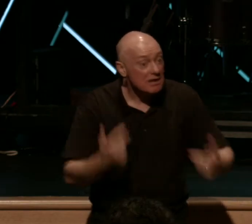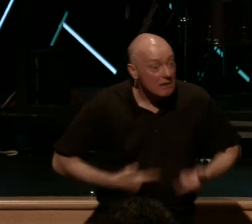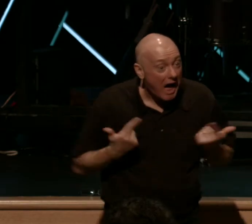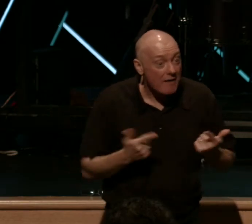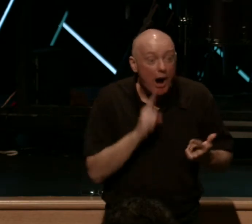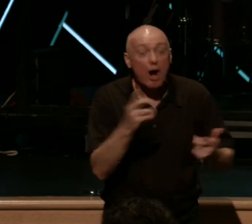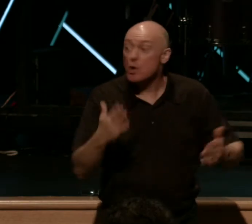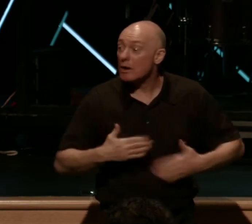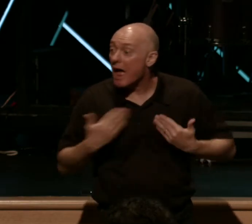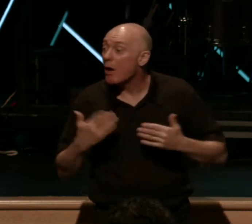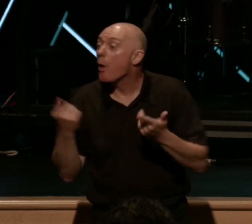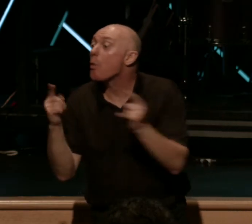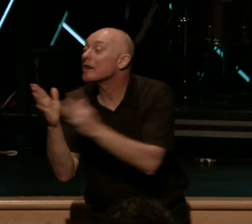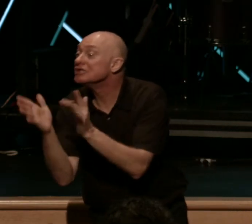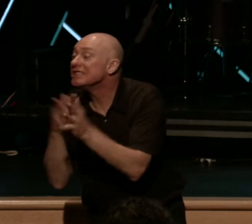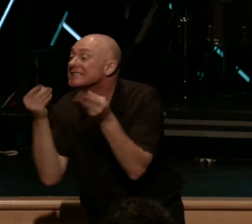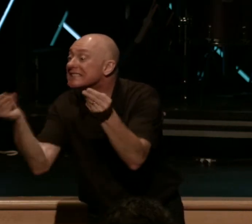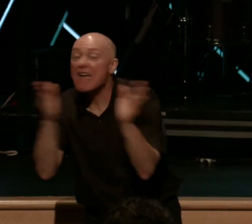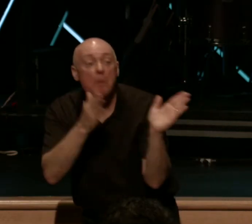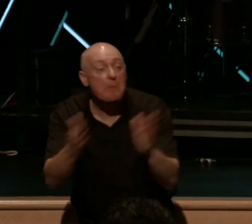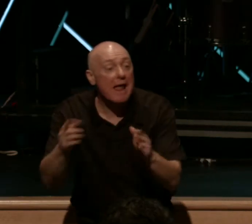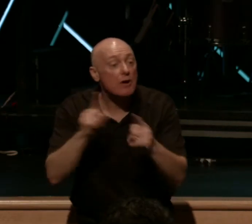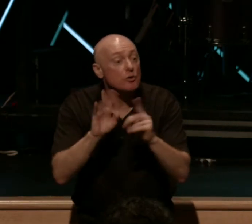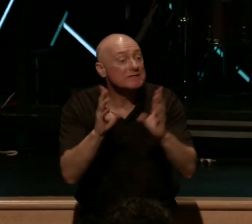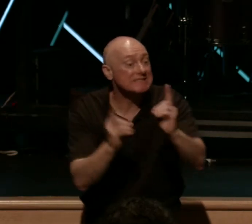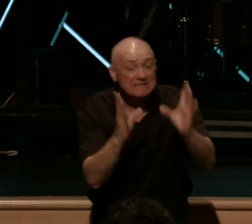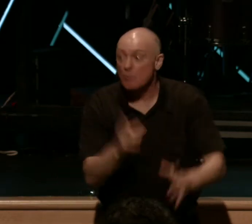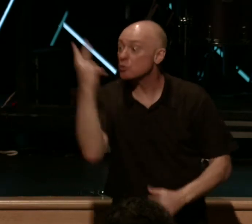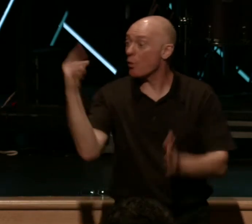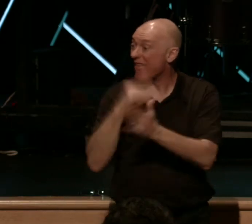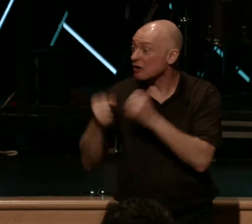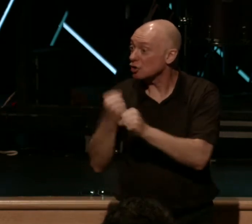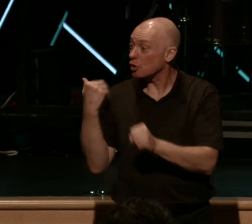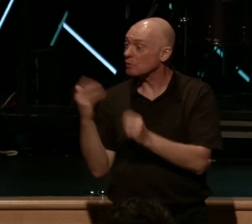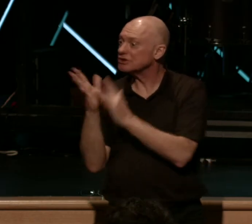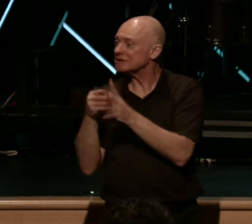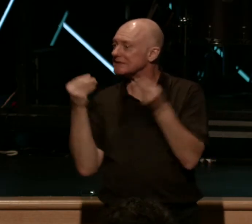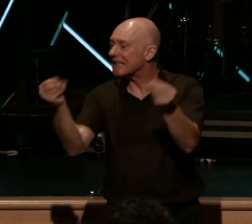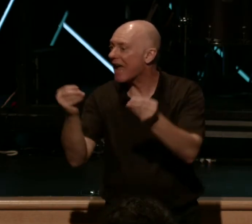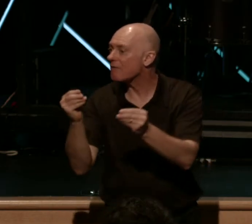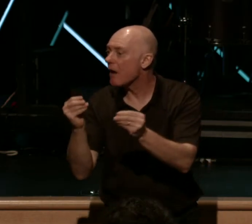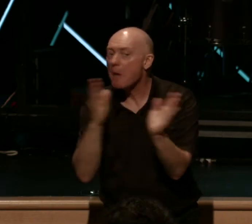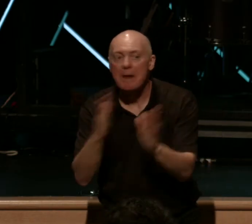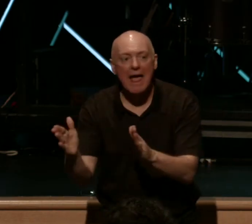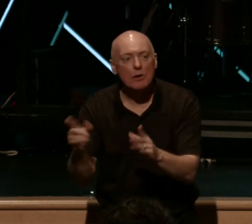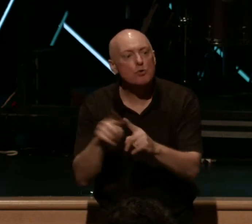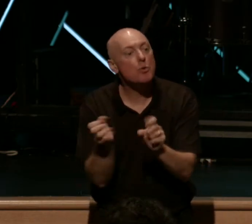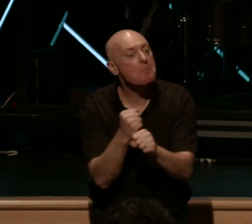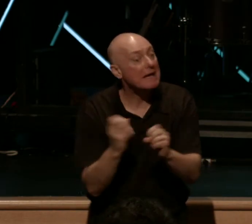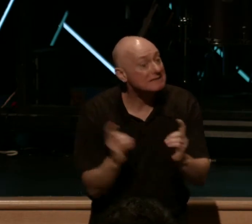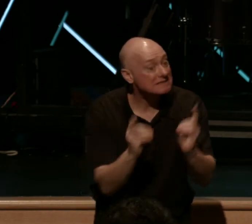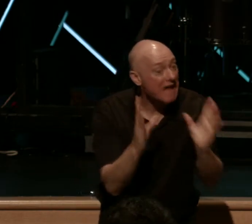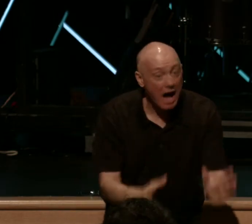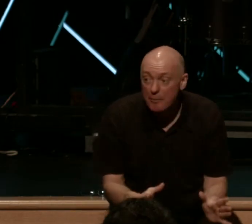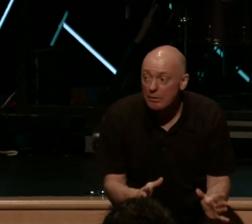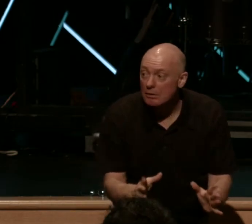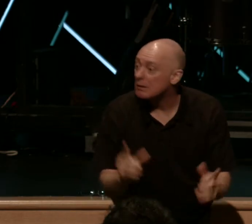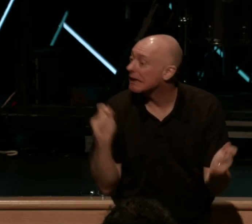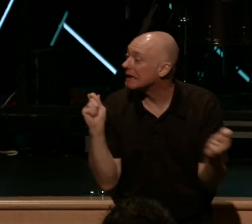glad that when Jesus gave a plan to his disciples 2,000 years ago to make disciples, it is the exact same plan